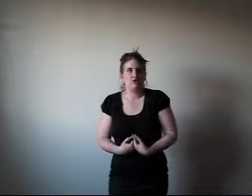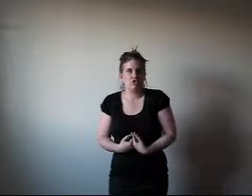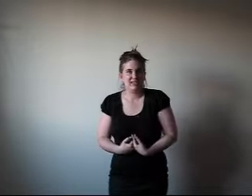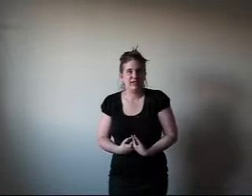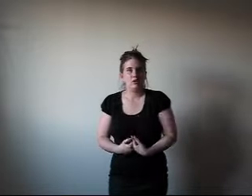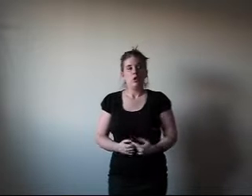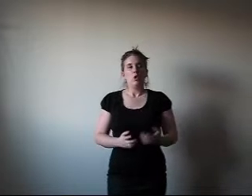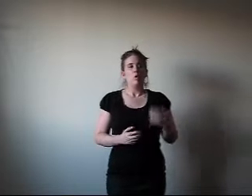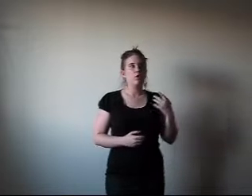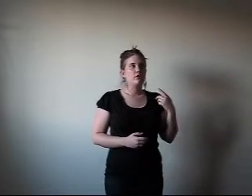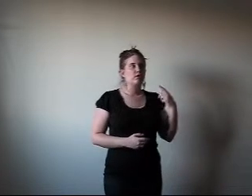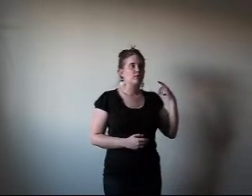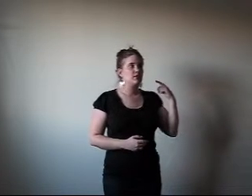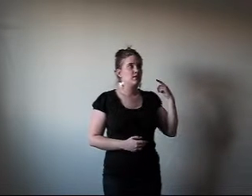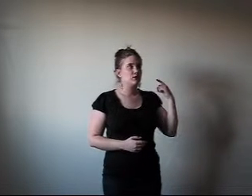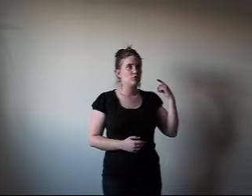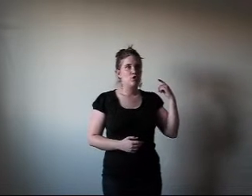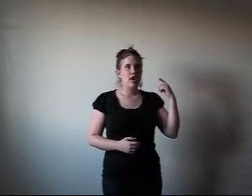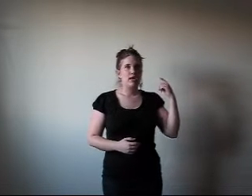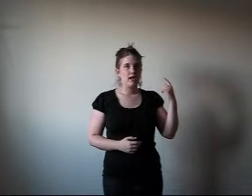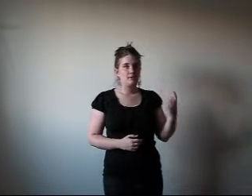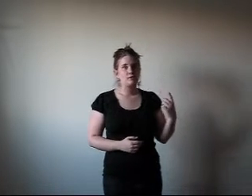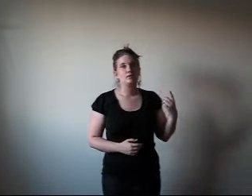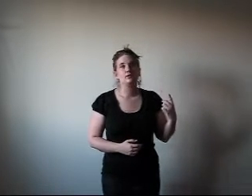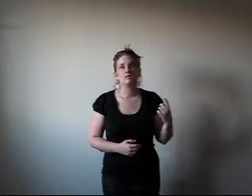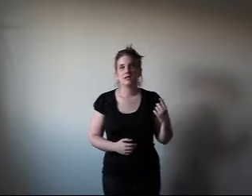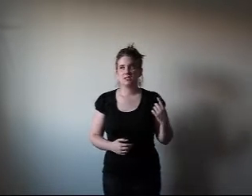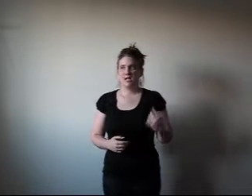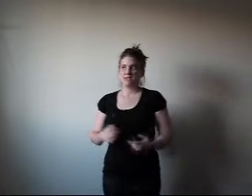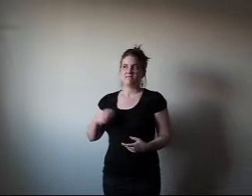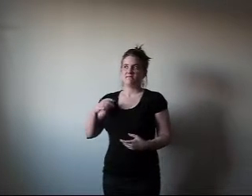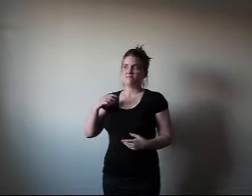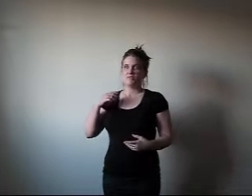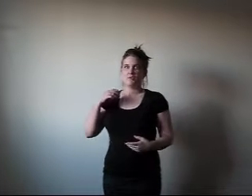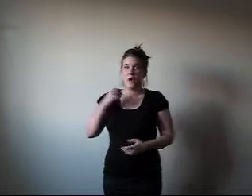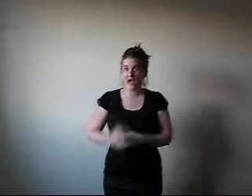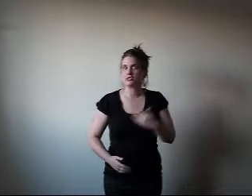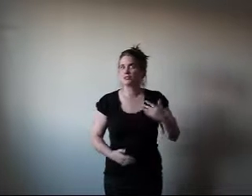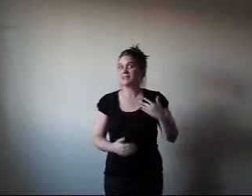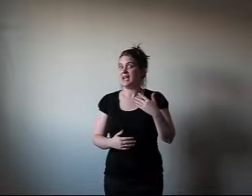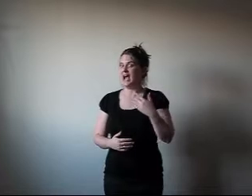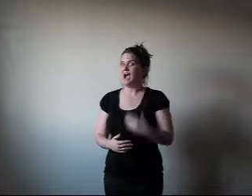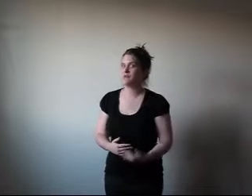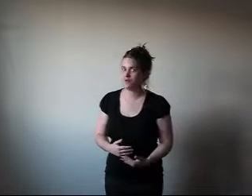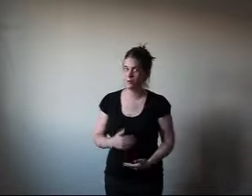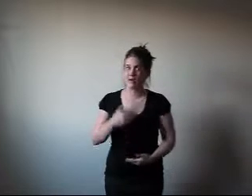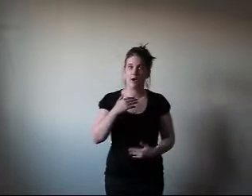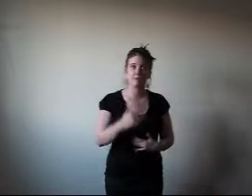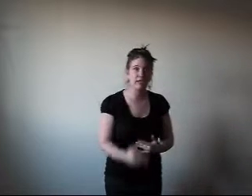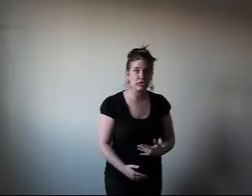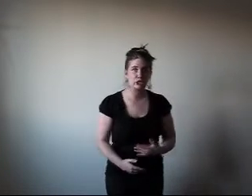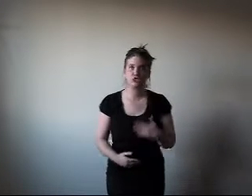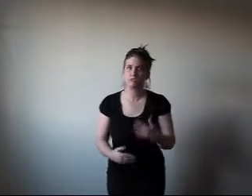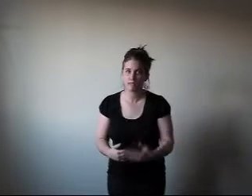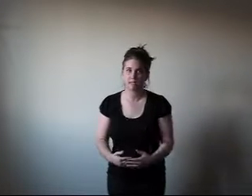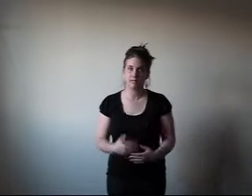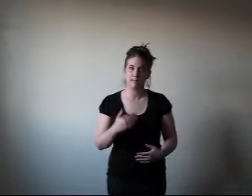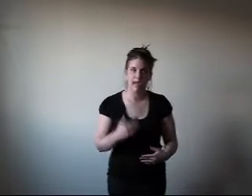your skin. Or someone that you're not able to in the sense that you actually have to, by obligation, speak to them